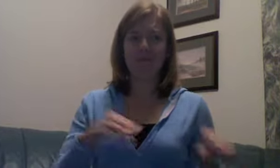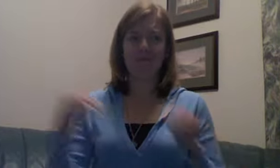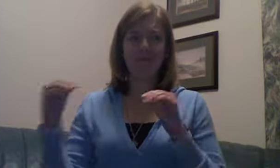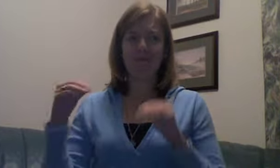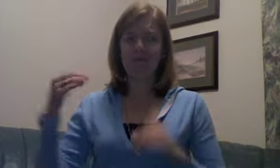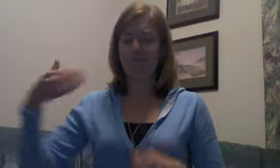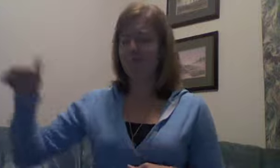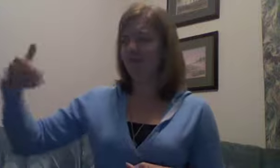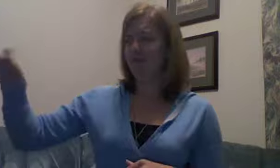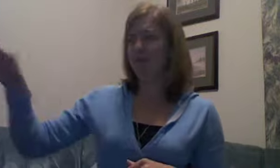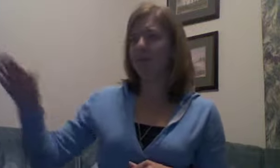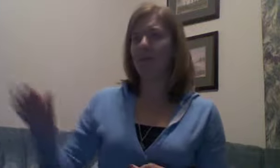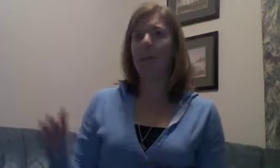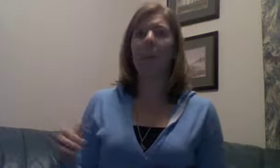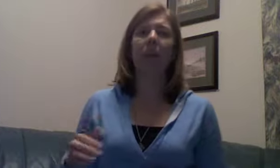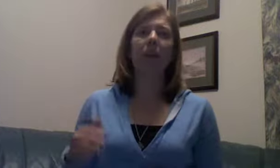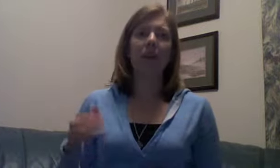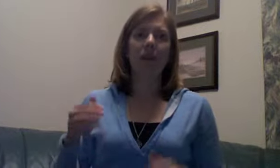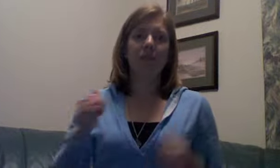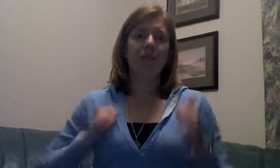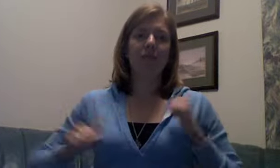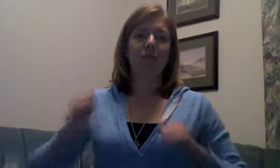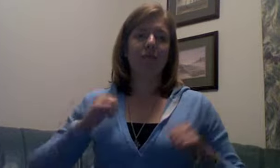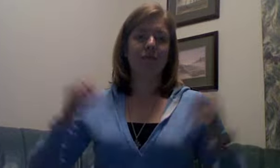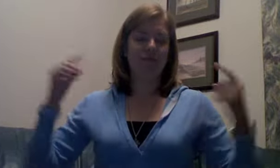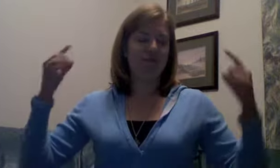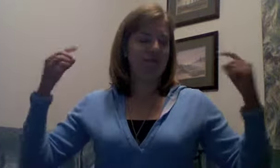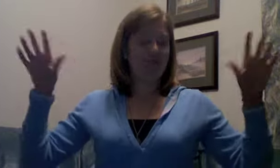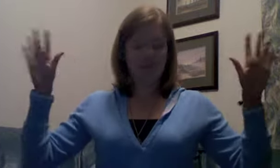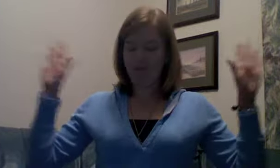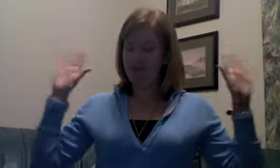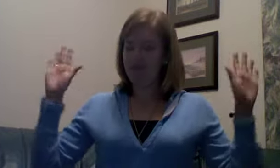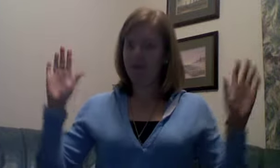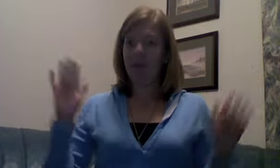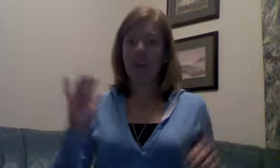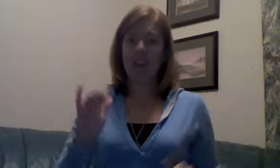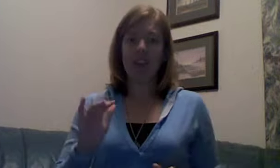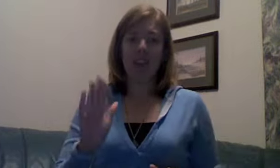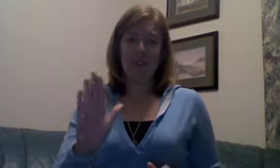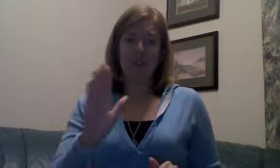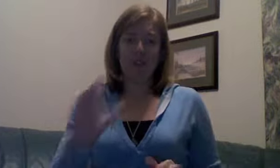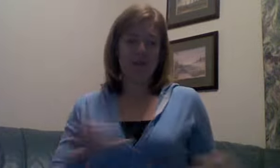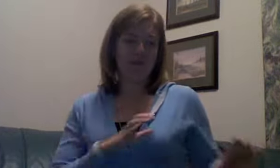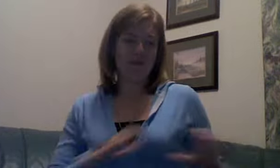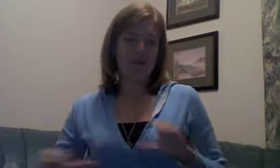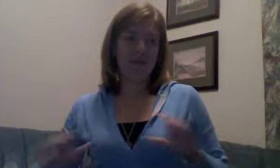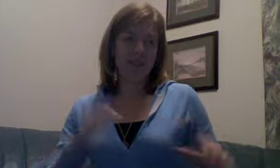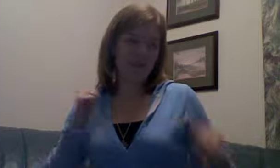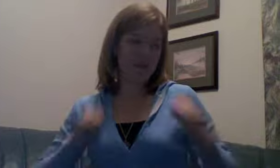to go, curtains finally closing. That was quite a show,